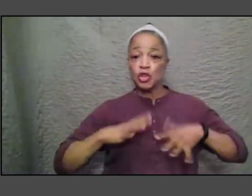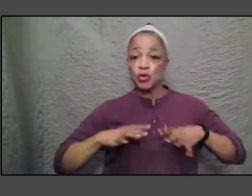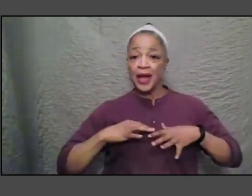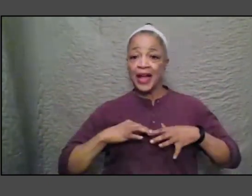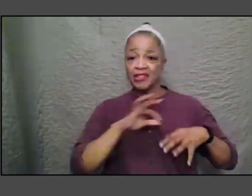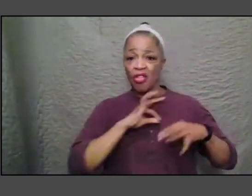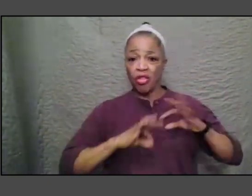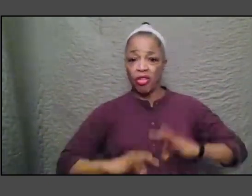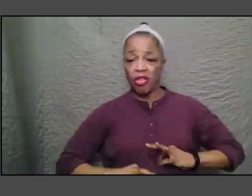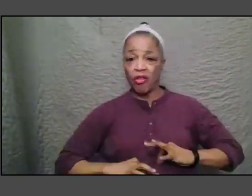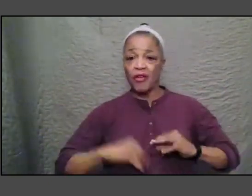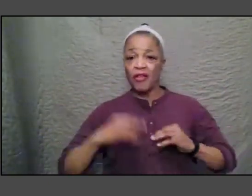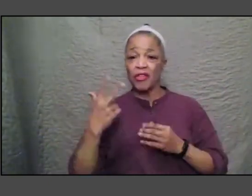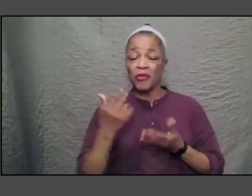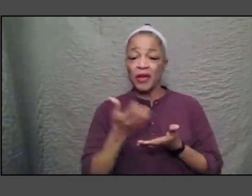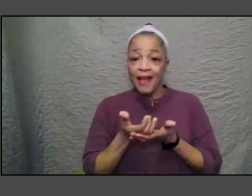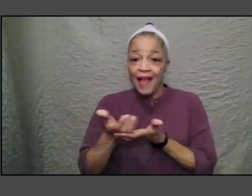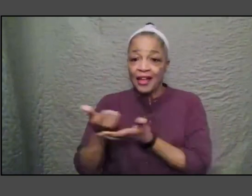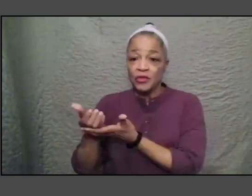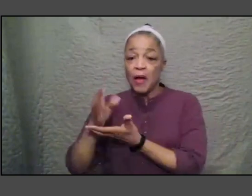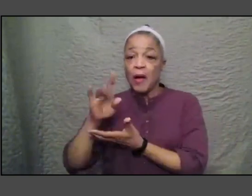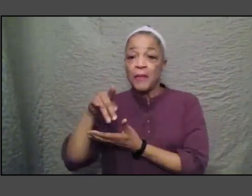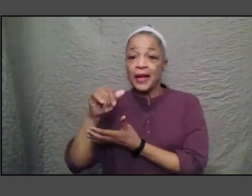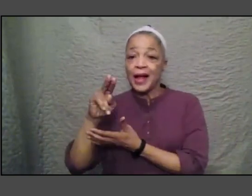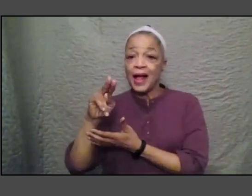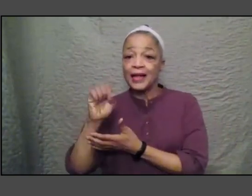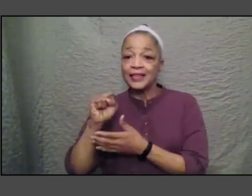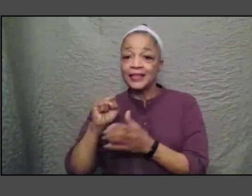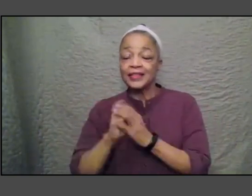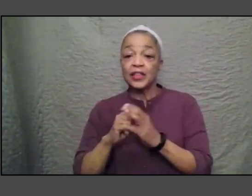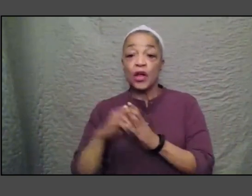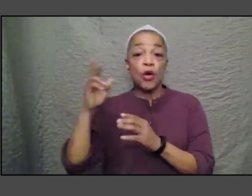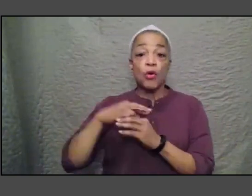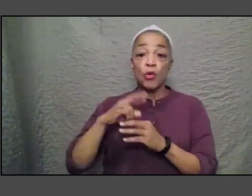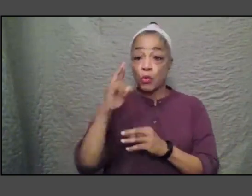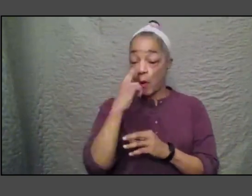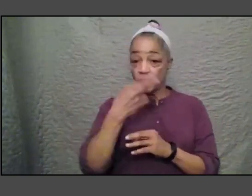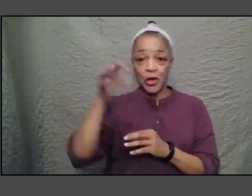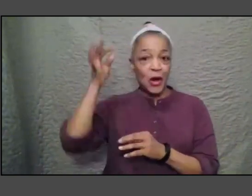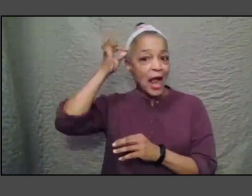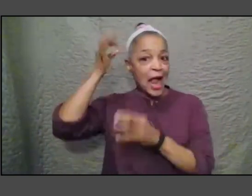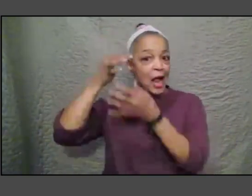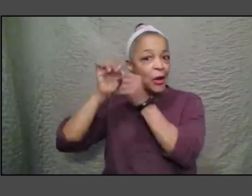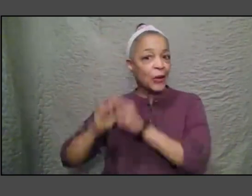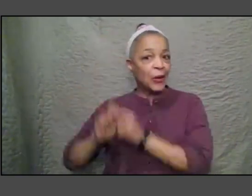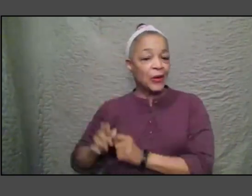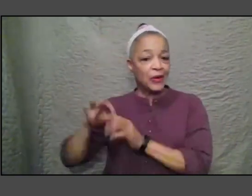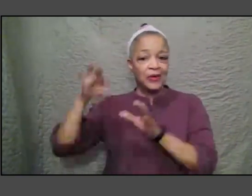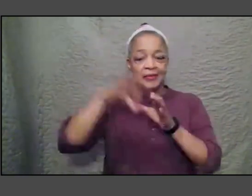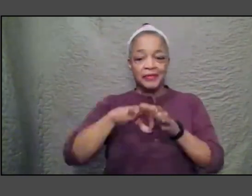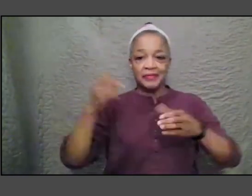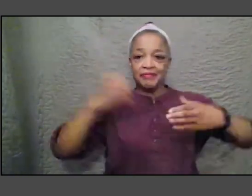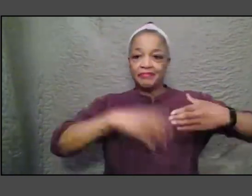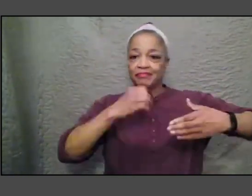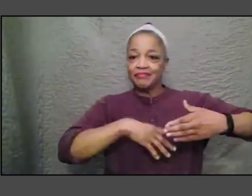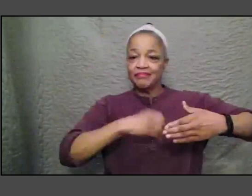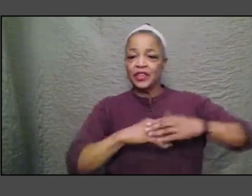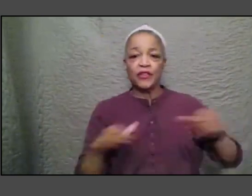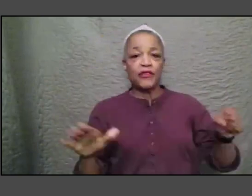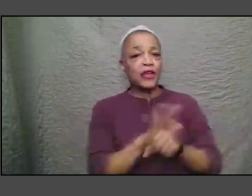a braid of rose's hair told her it be filled with my love always she never